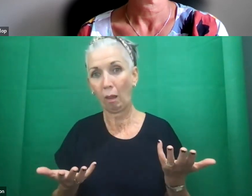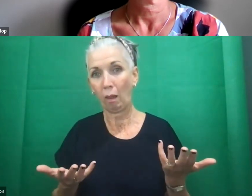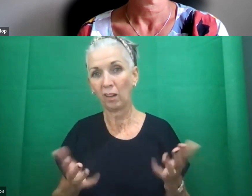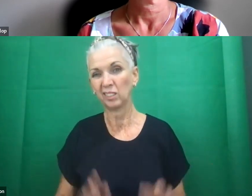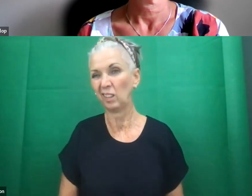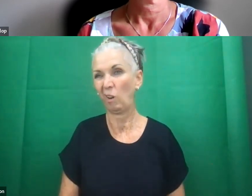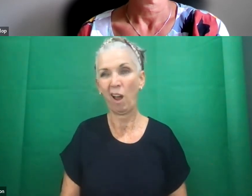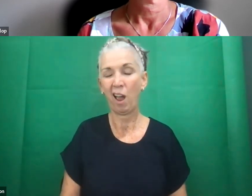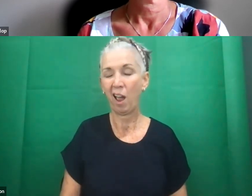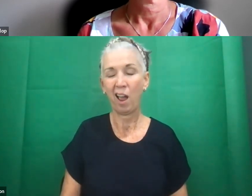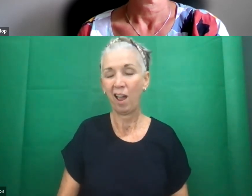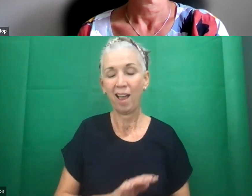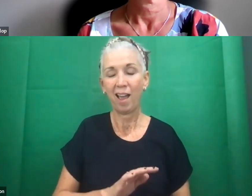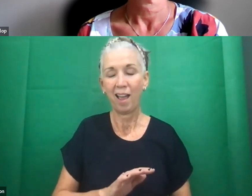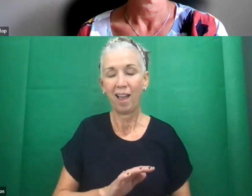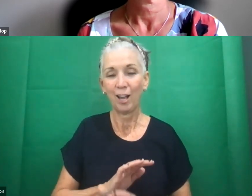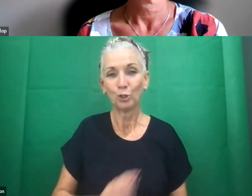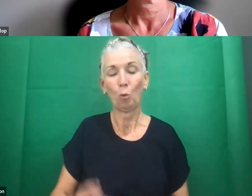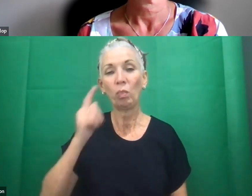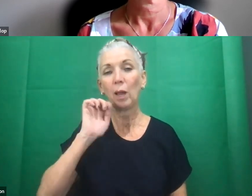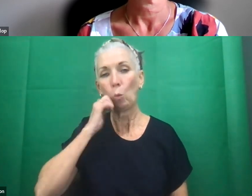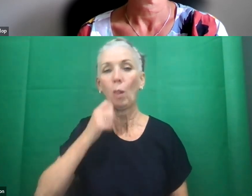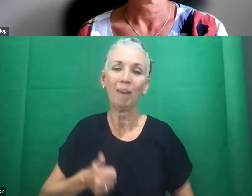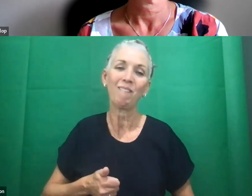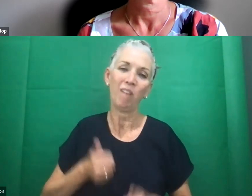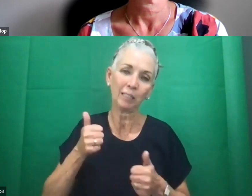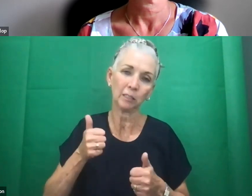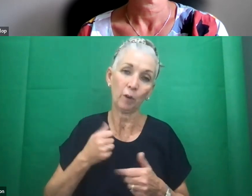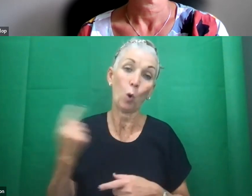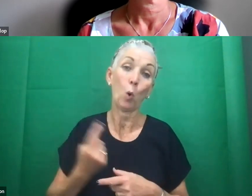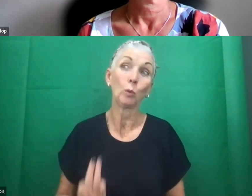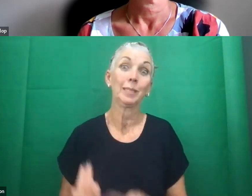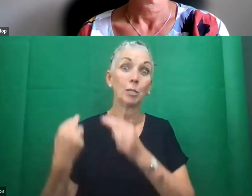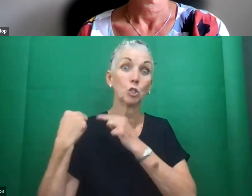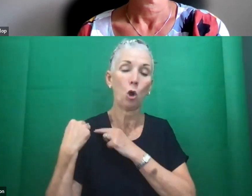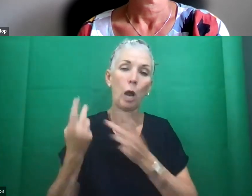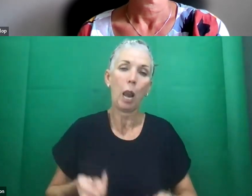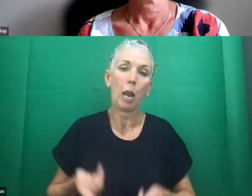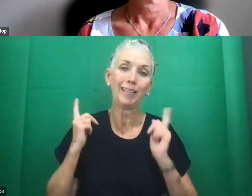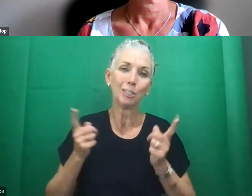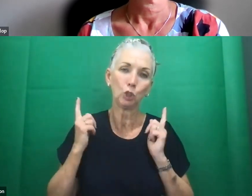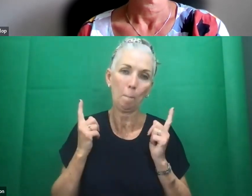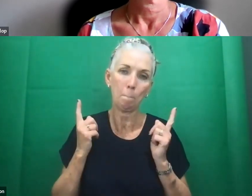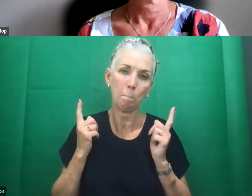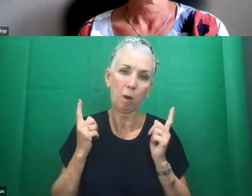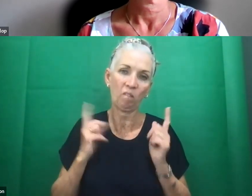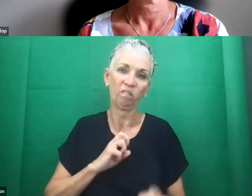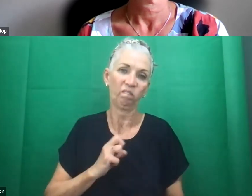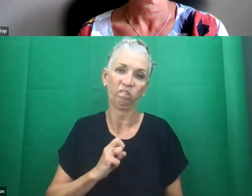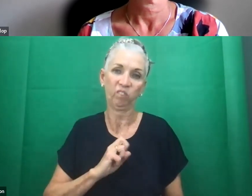don't think this will be affected by whoever takes on the leadership of the Conservative Party. And I don't have any